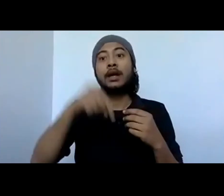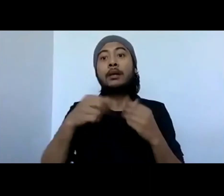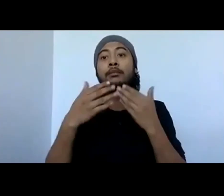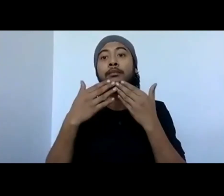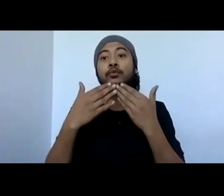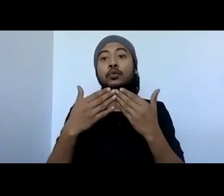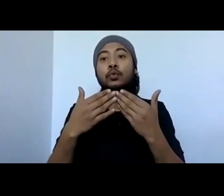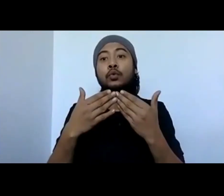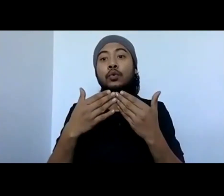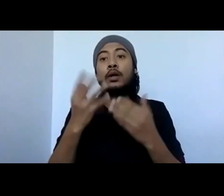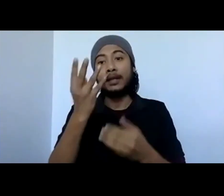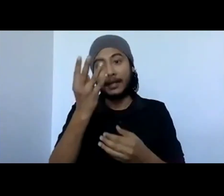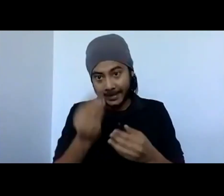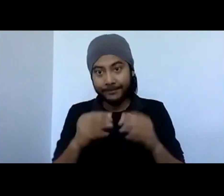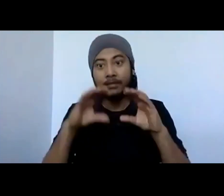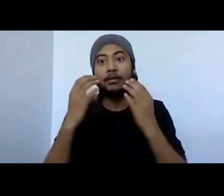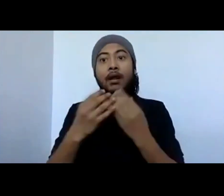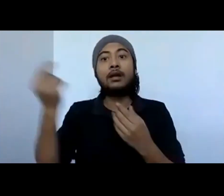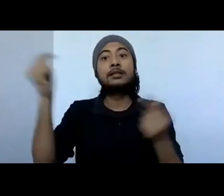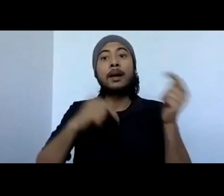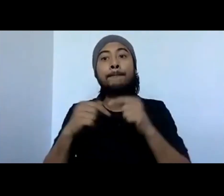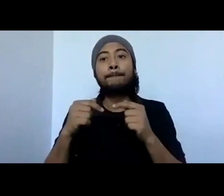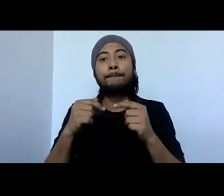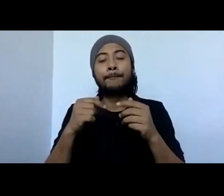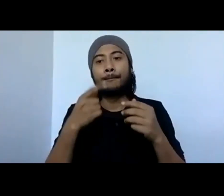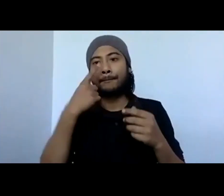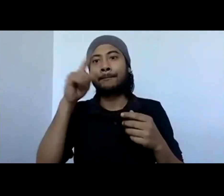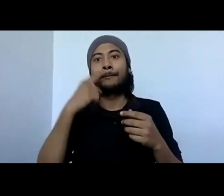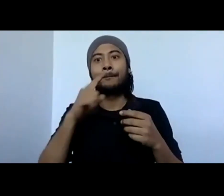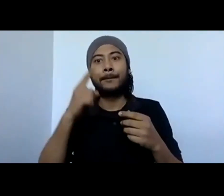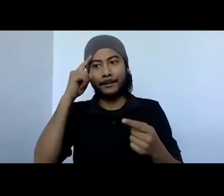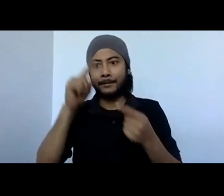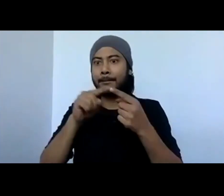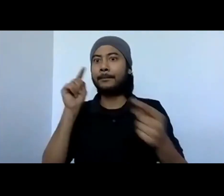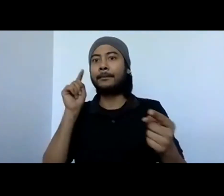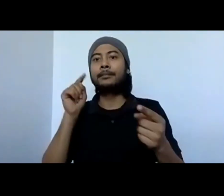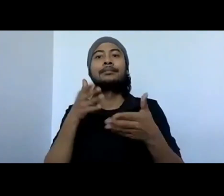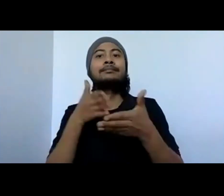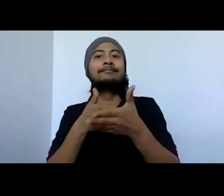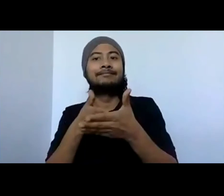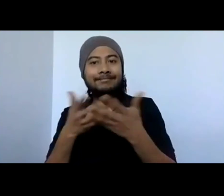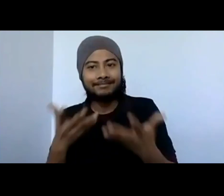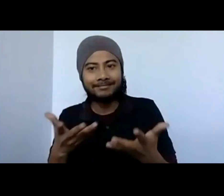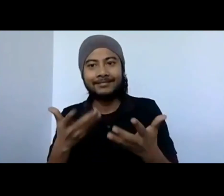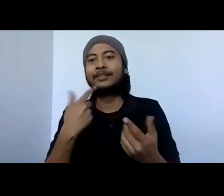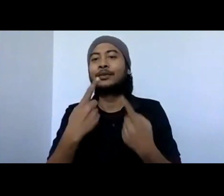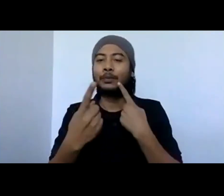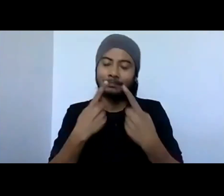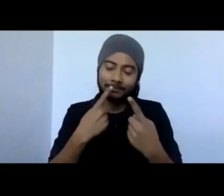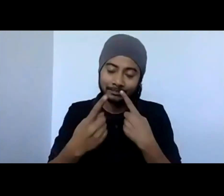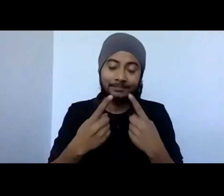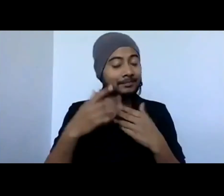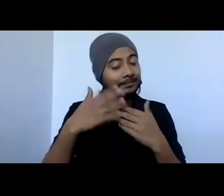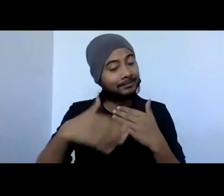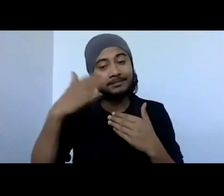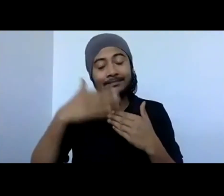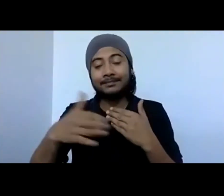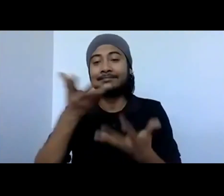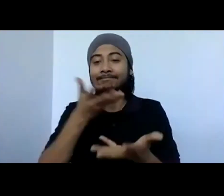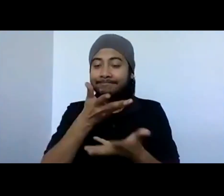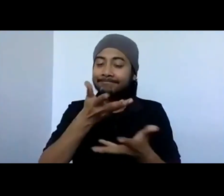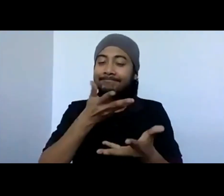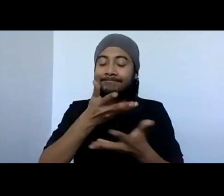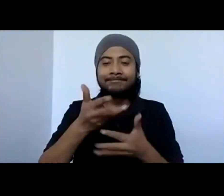I'm sure it is not insurmountable. Together, I think it's work in progress and will go on. So thank you for this